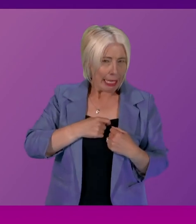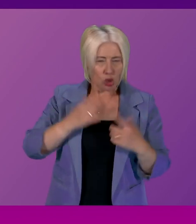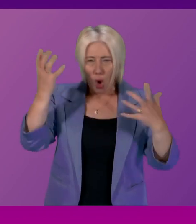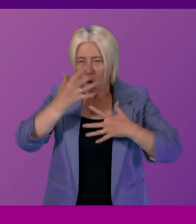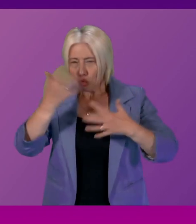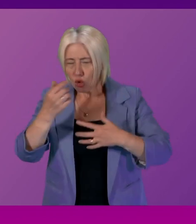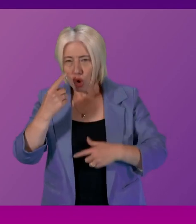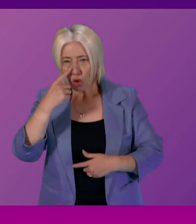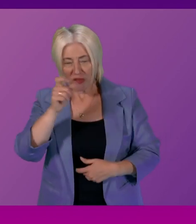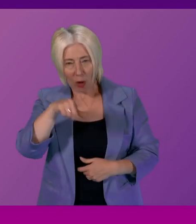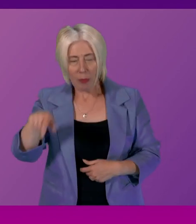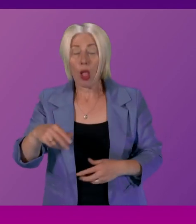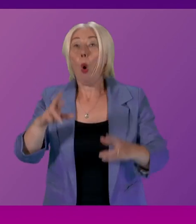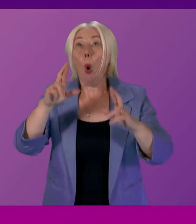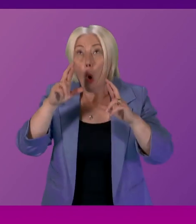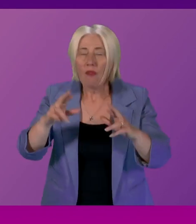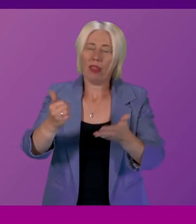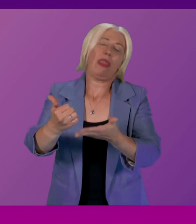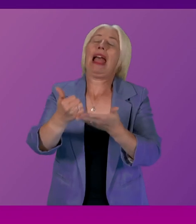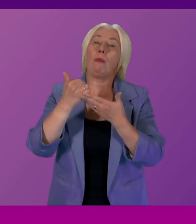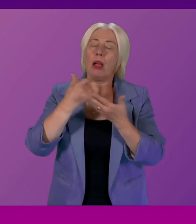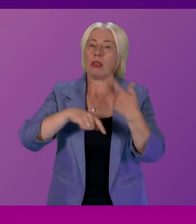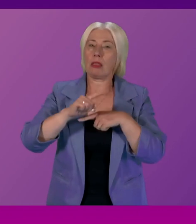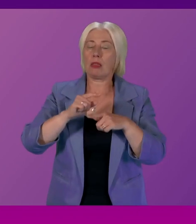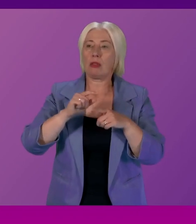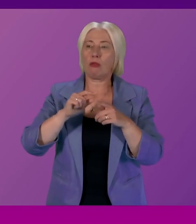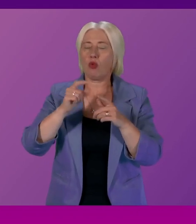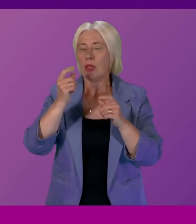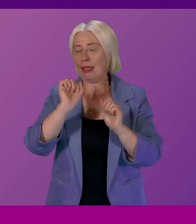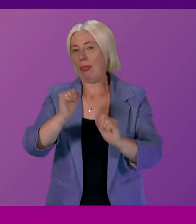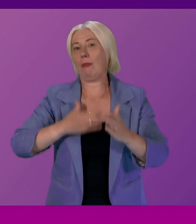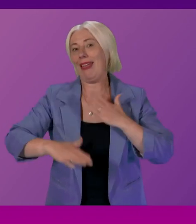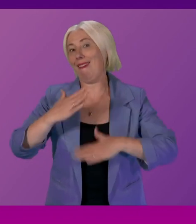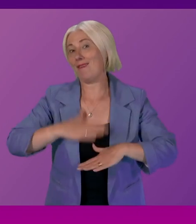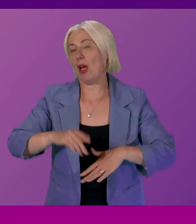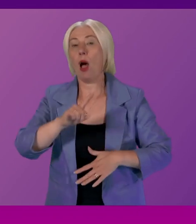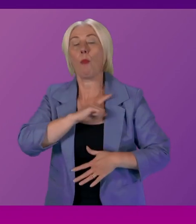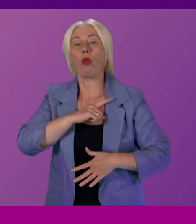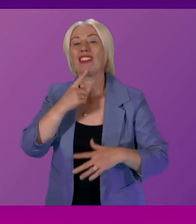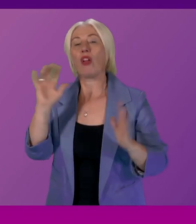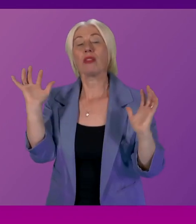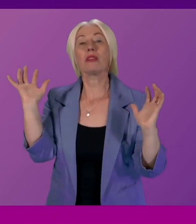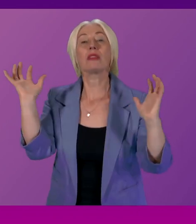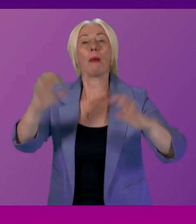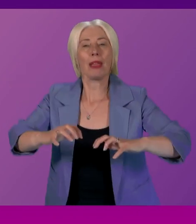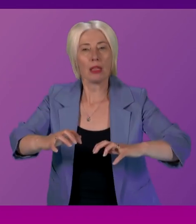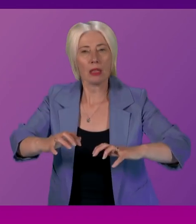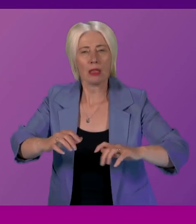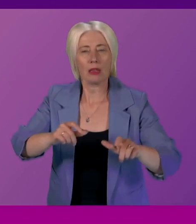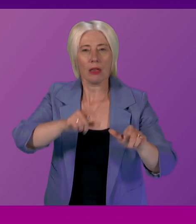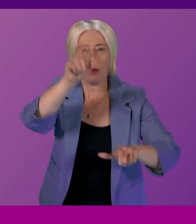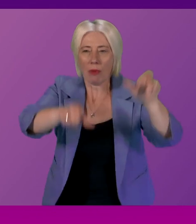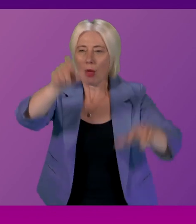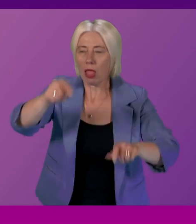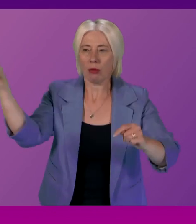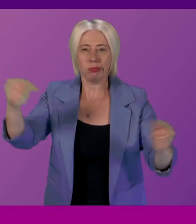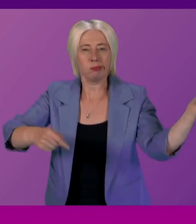which again I hope will help in relation to behaviours but the reason for the summit was to bring a whole range of stakeholders including